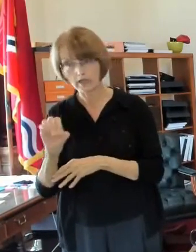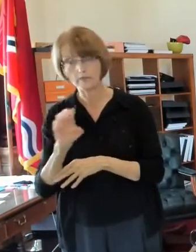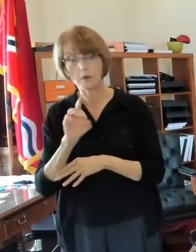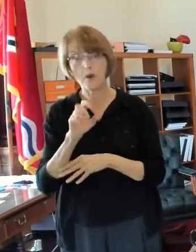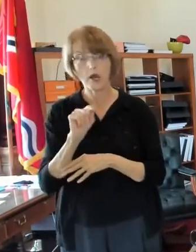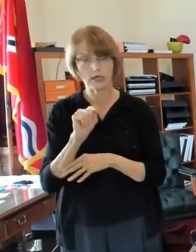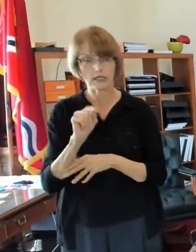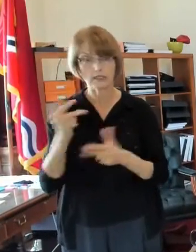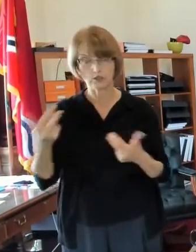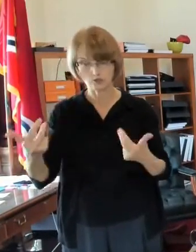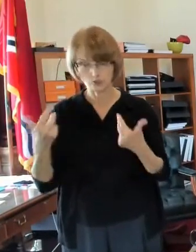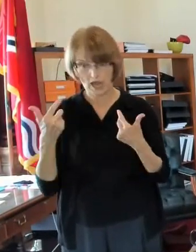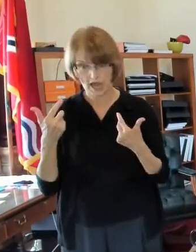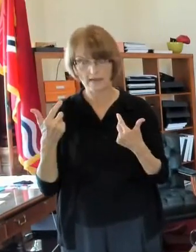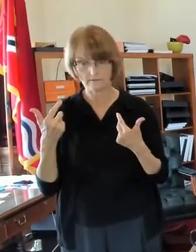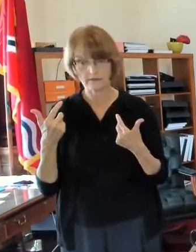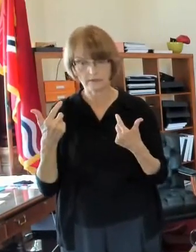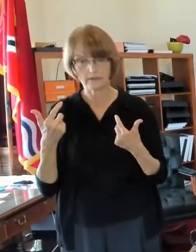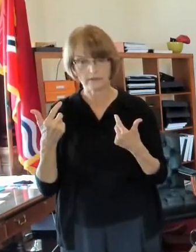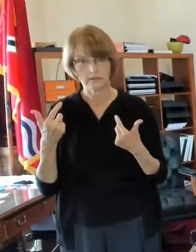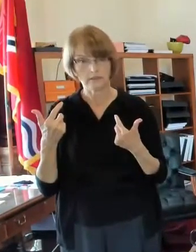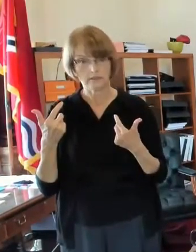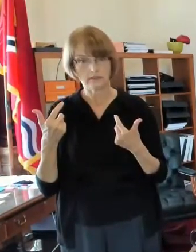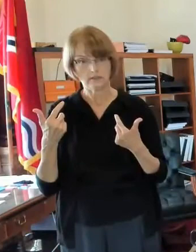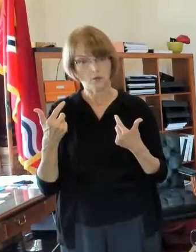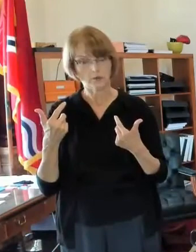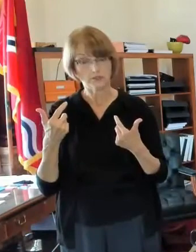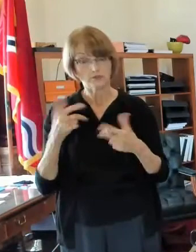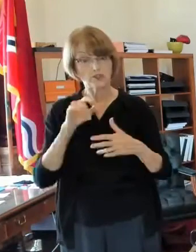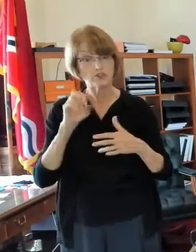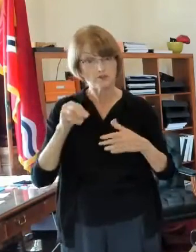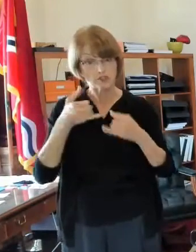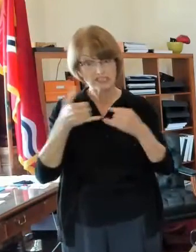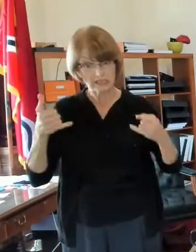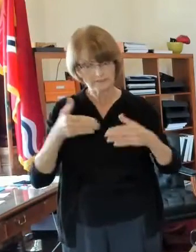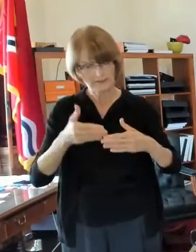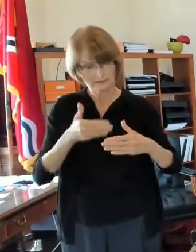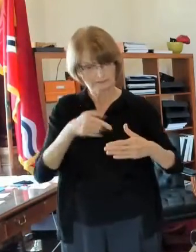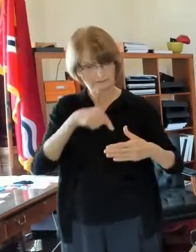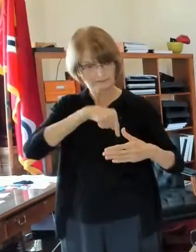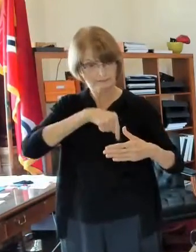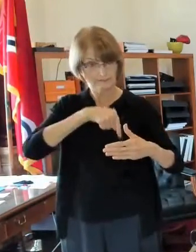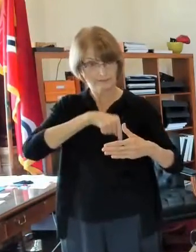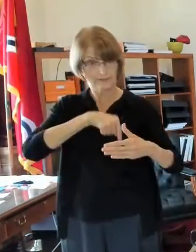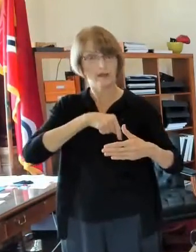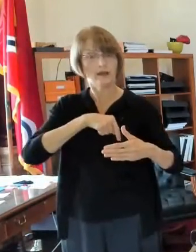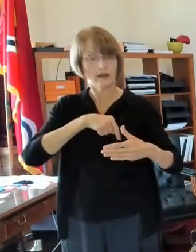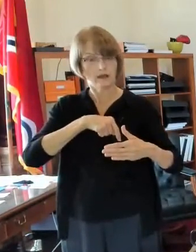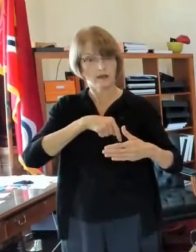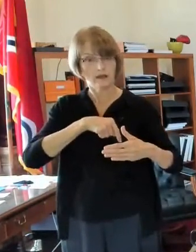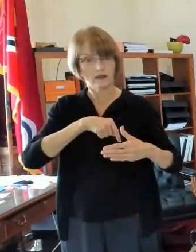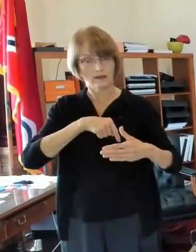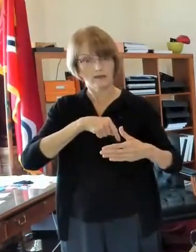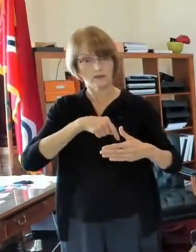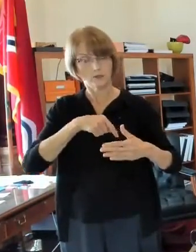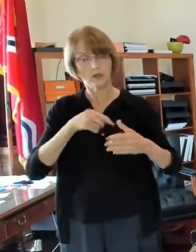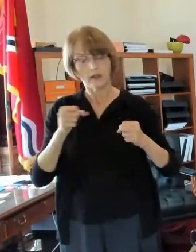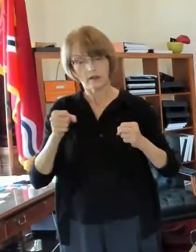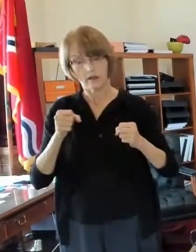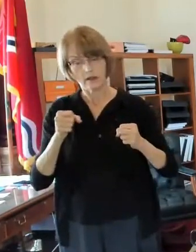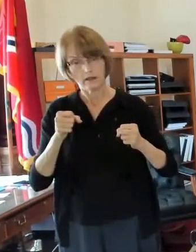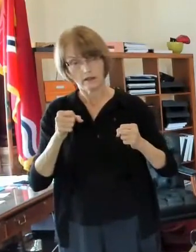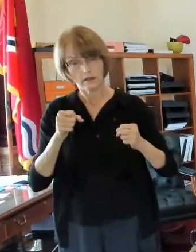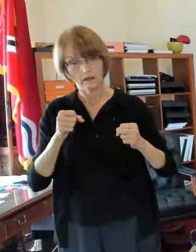it's just east of jefferson you'll be i i think you'll you'll be amazed at how